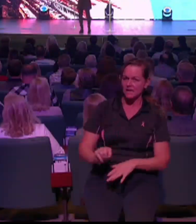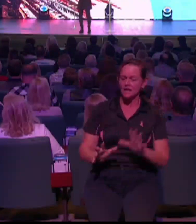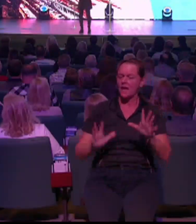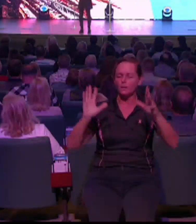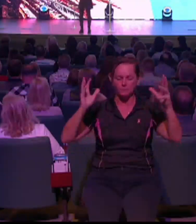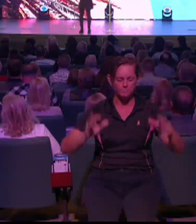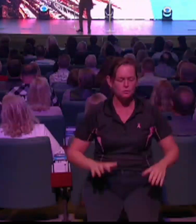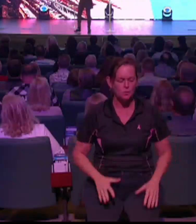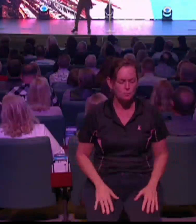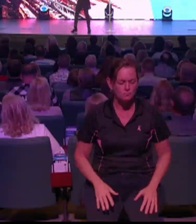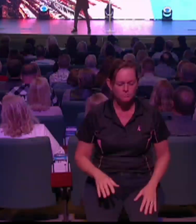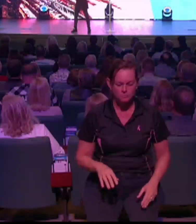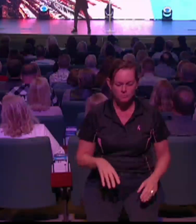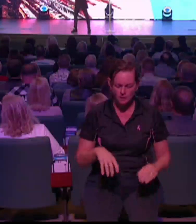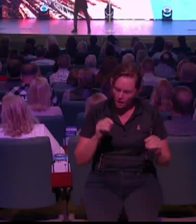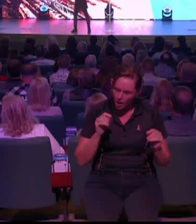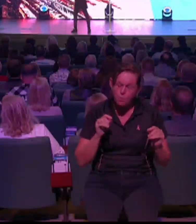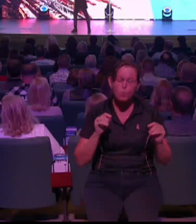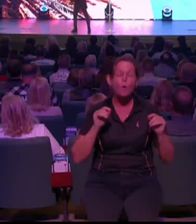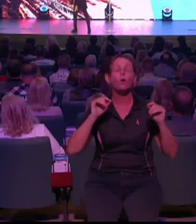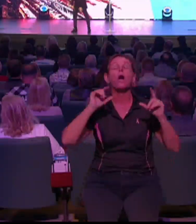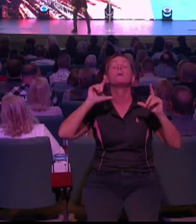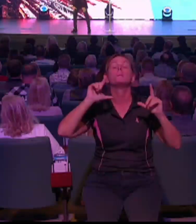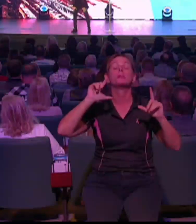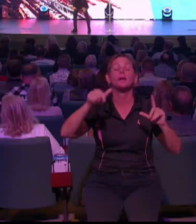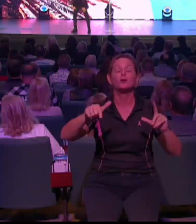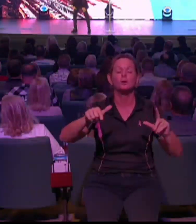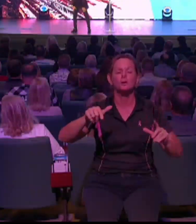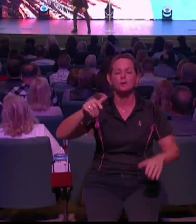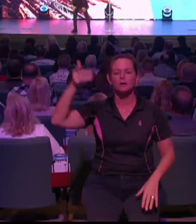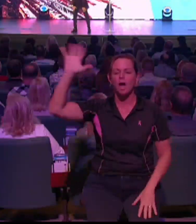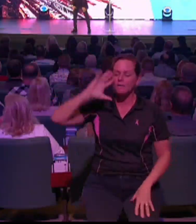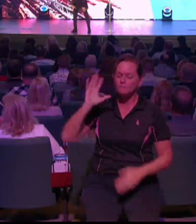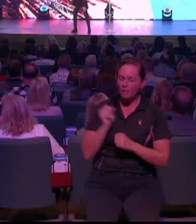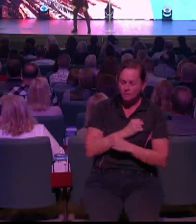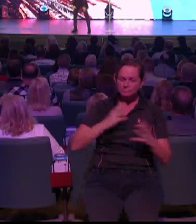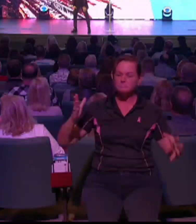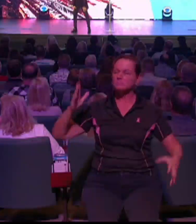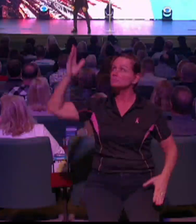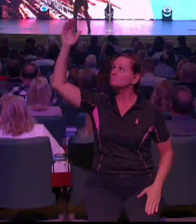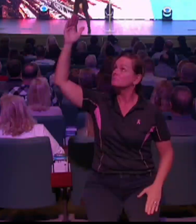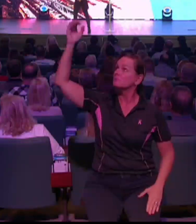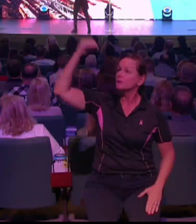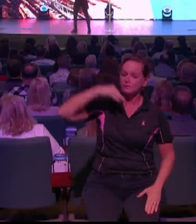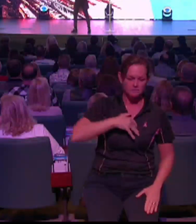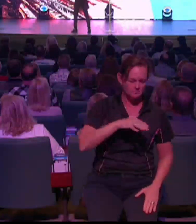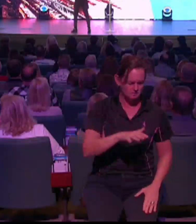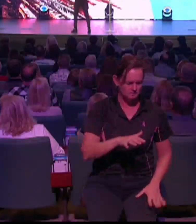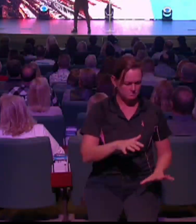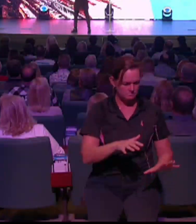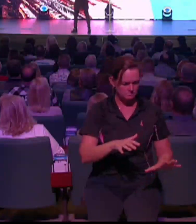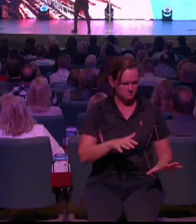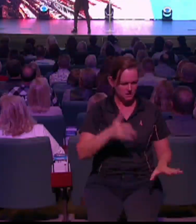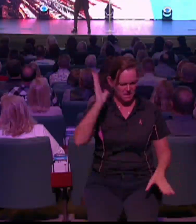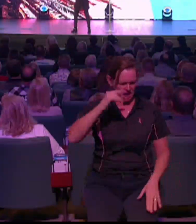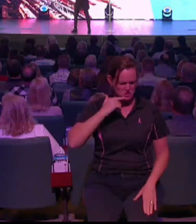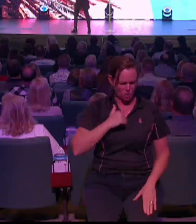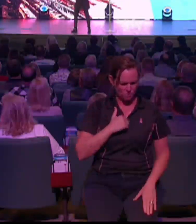He said, I do not love my children equally. I sat up and I thought, did I bring home